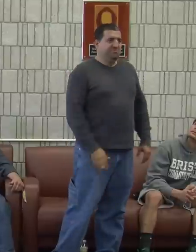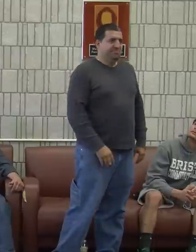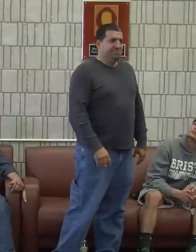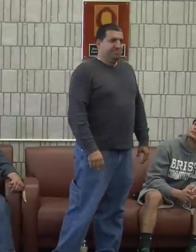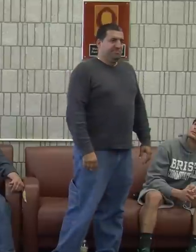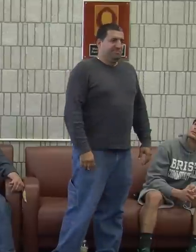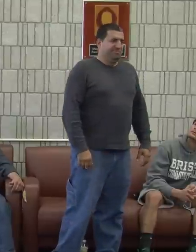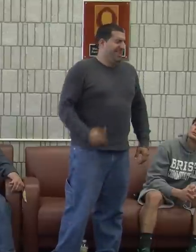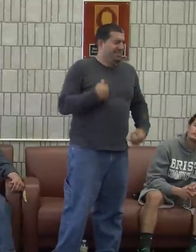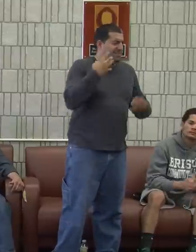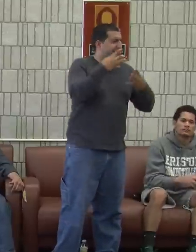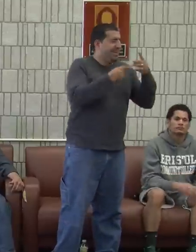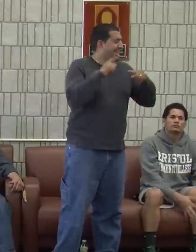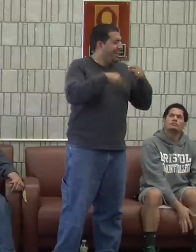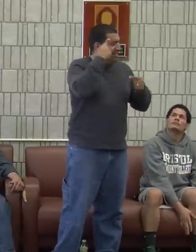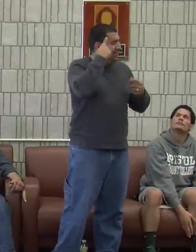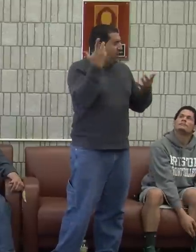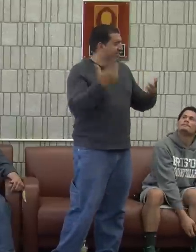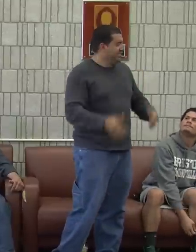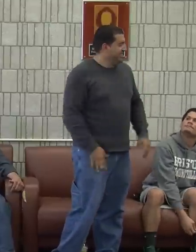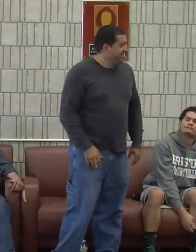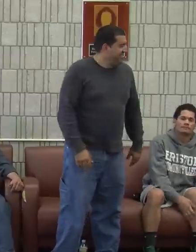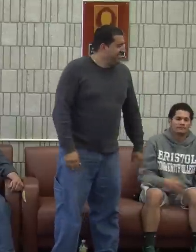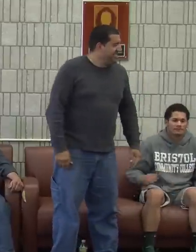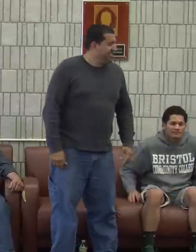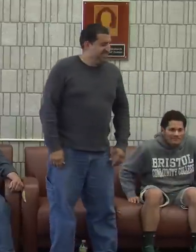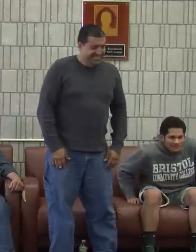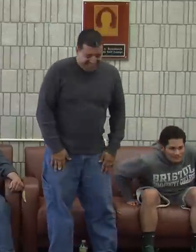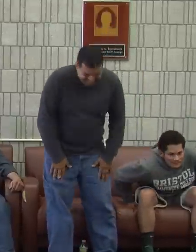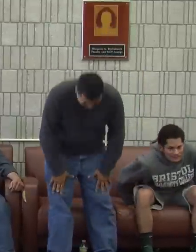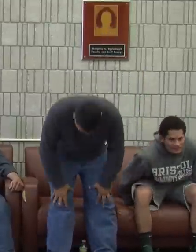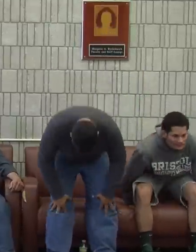basketball there. Oh, there's so many groups that I'm involved in, I can't think of them all.